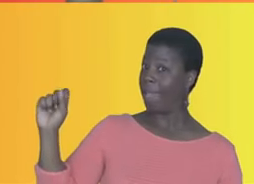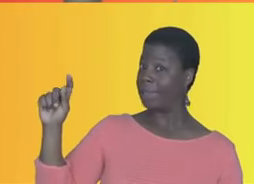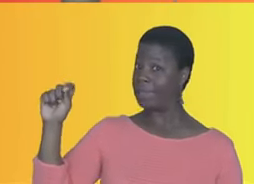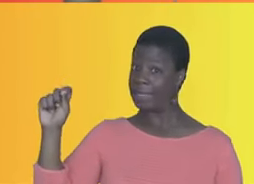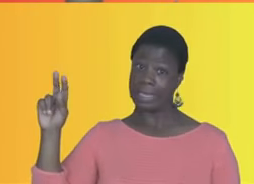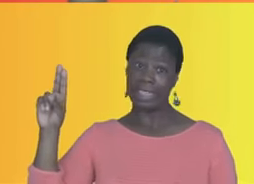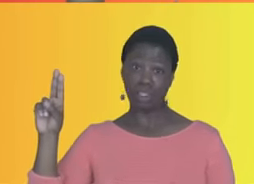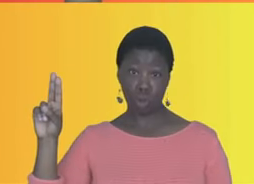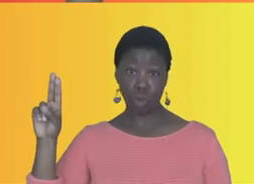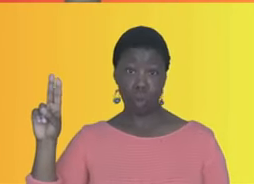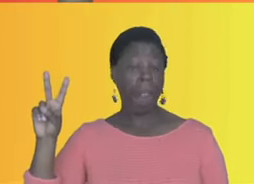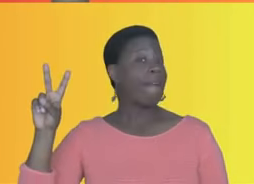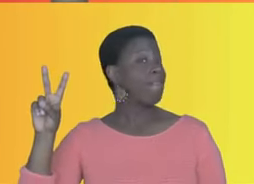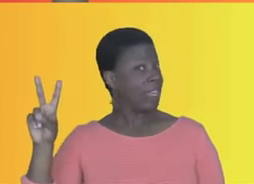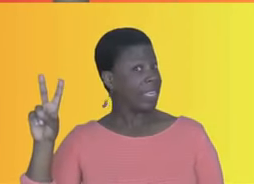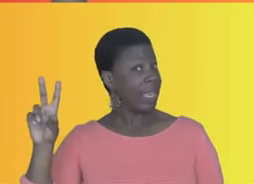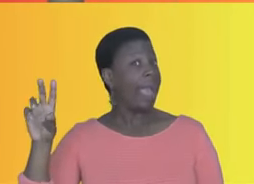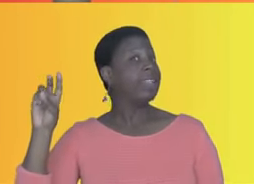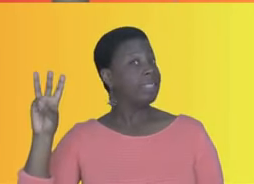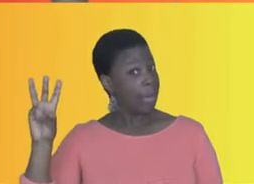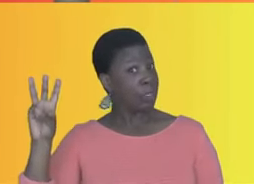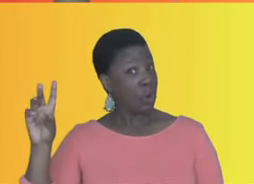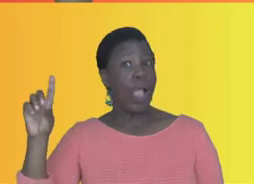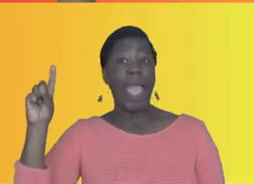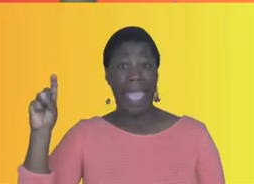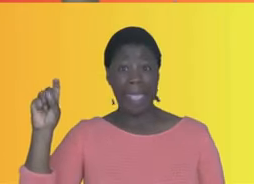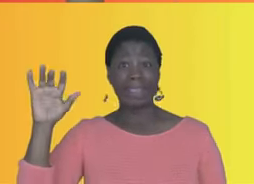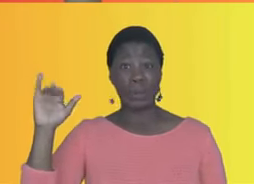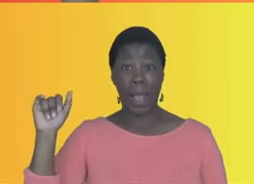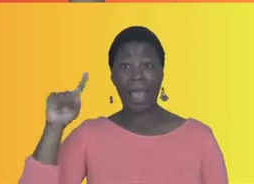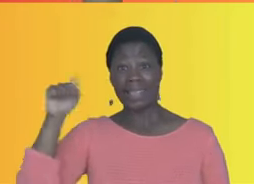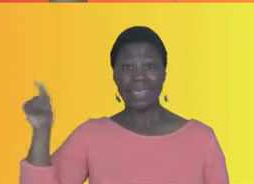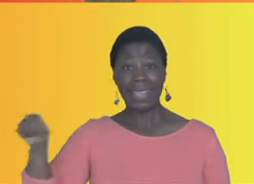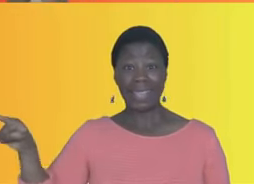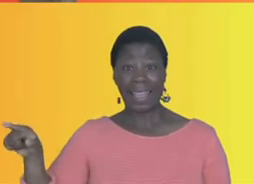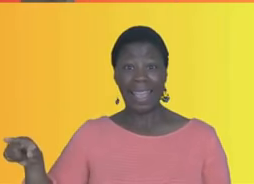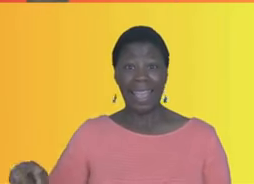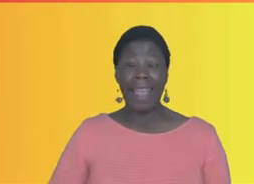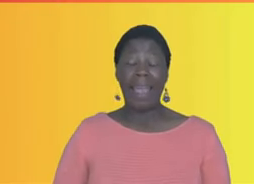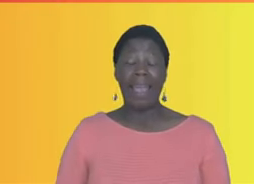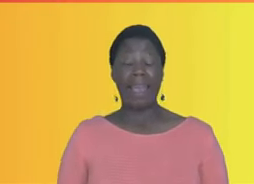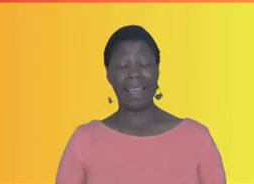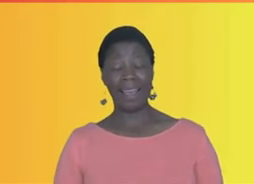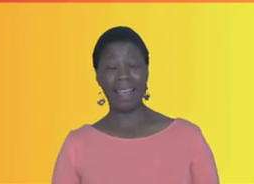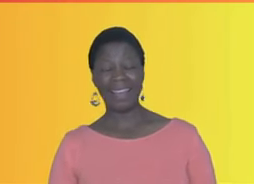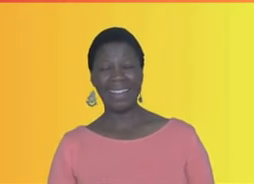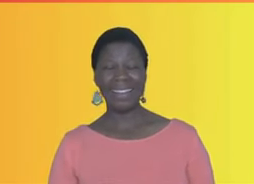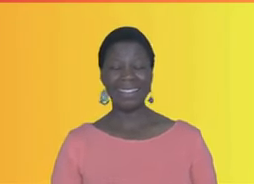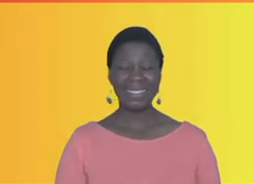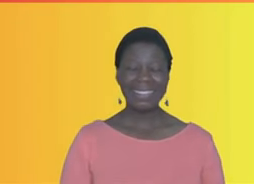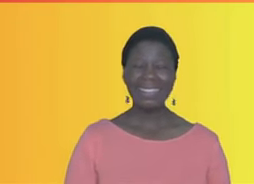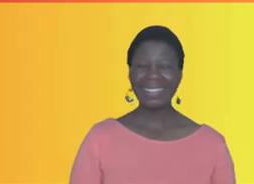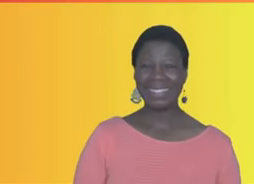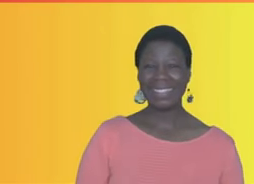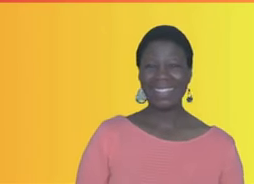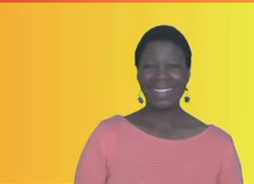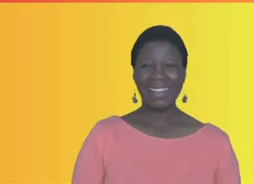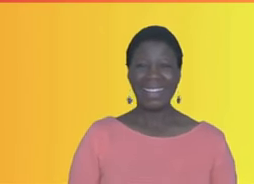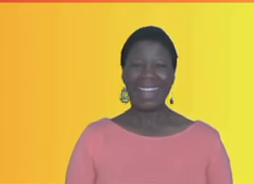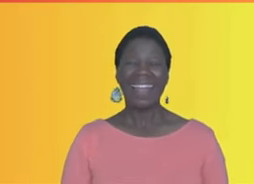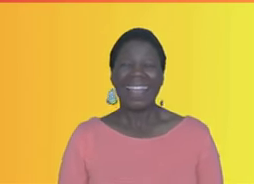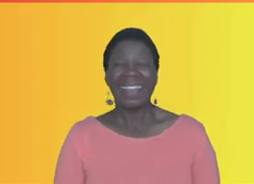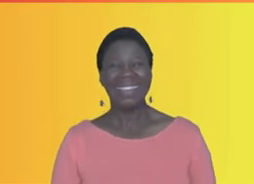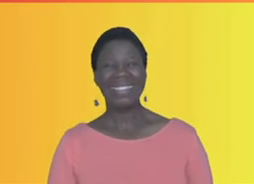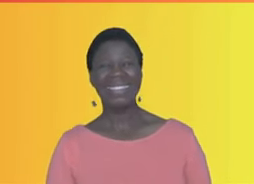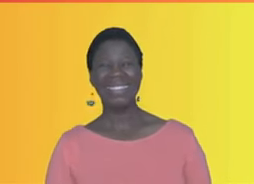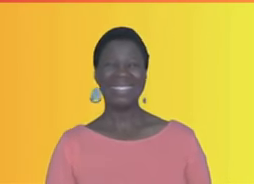R S T U V W X Y Z now I